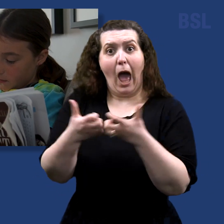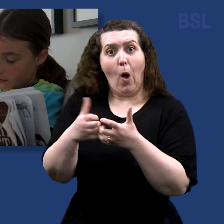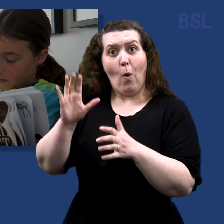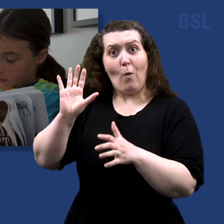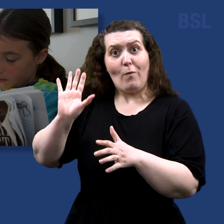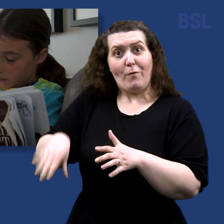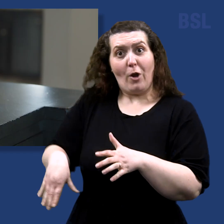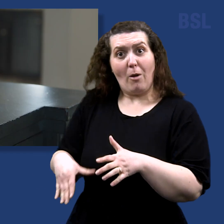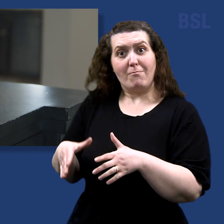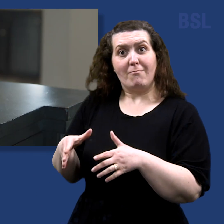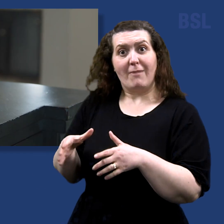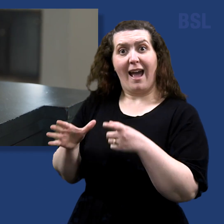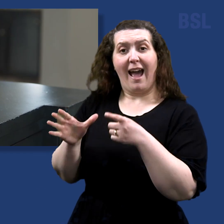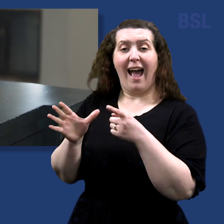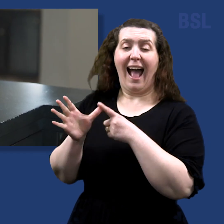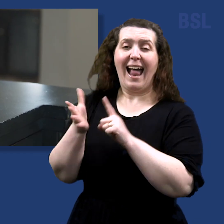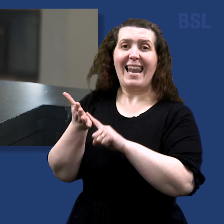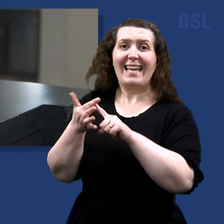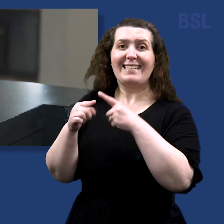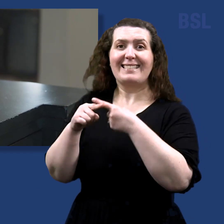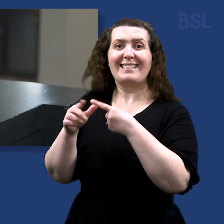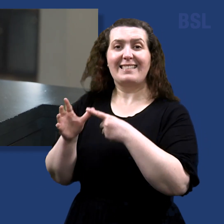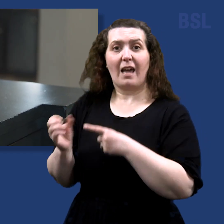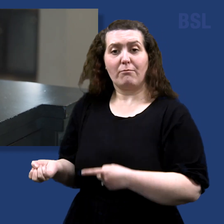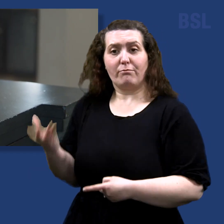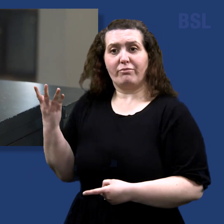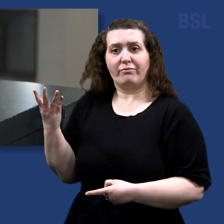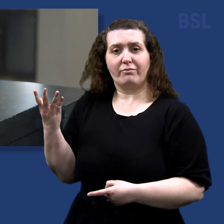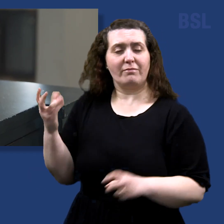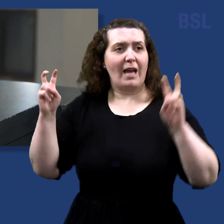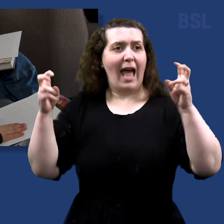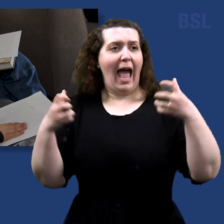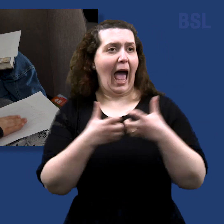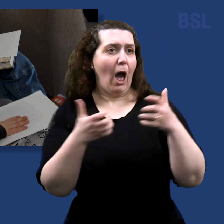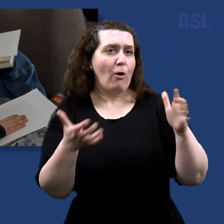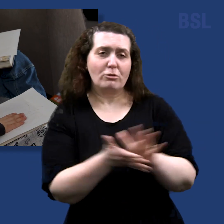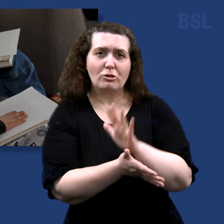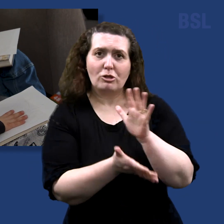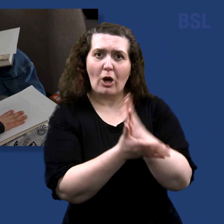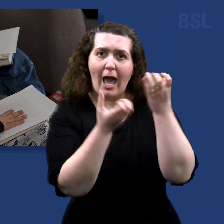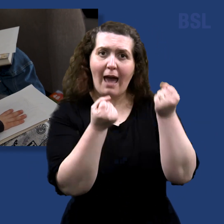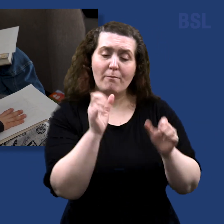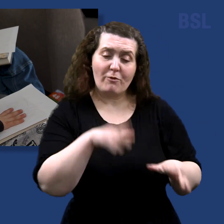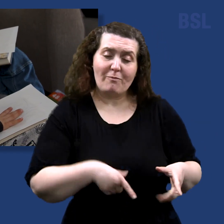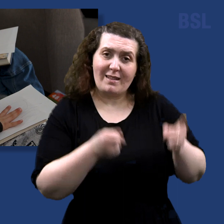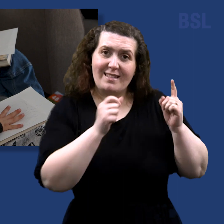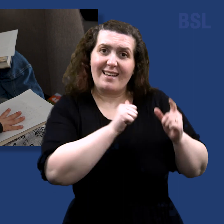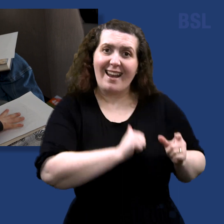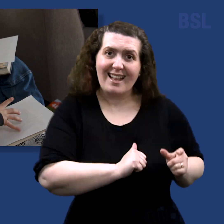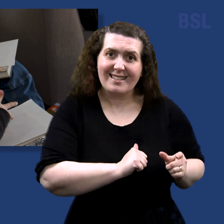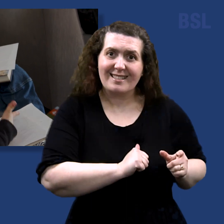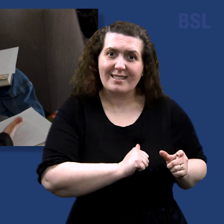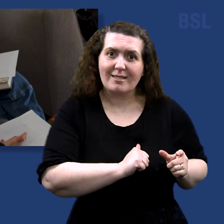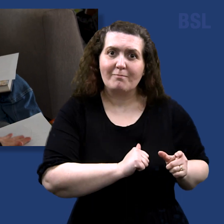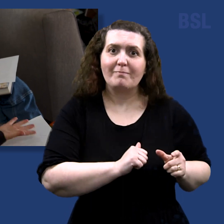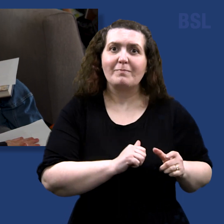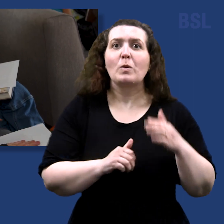app for Amazon's Alexa. How to have joy by President Russell M. Nelson. Launched in English and Spanish,